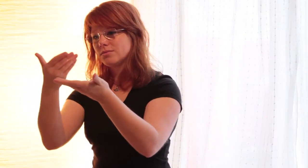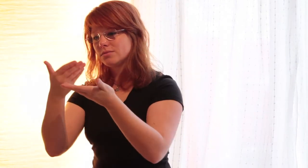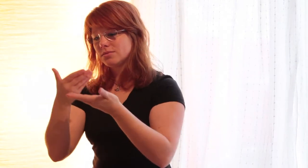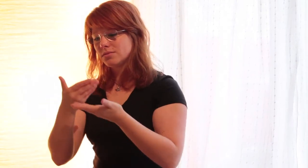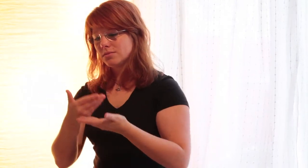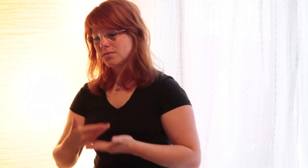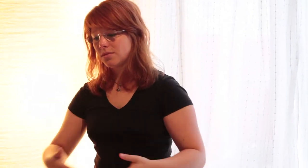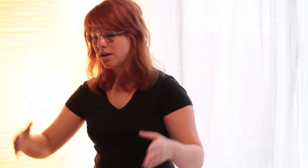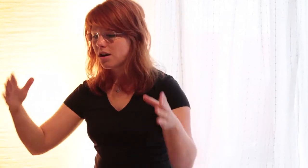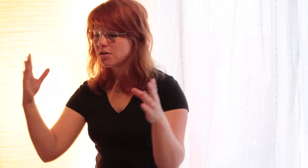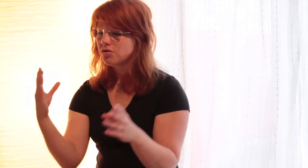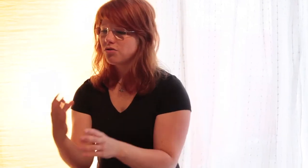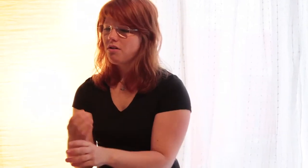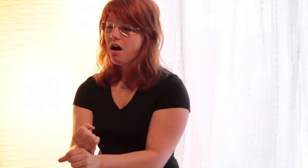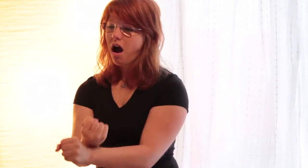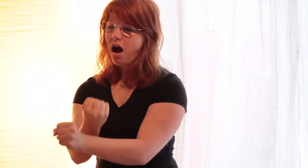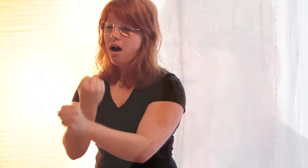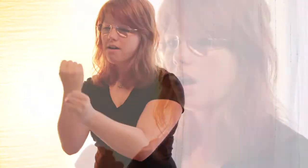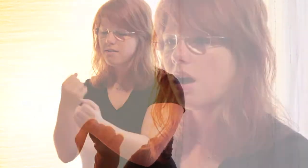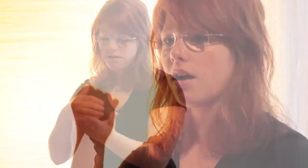That keeps me walking